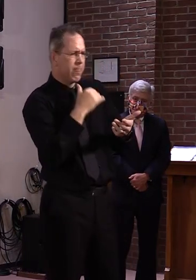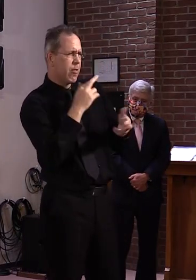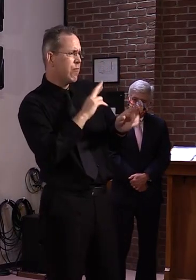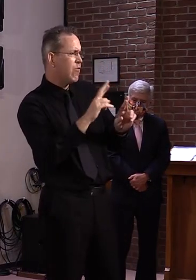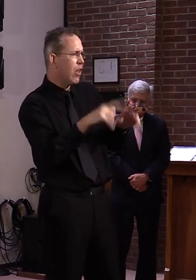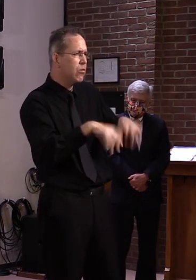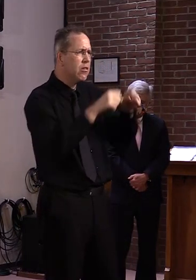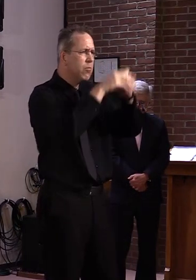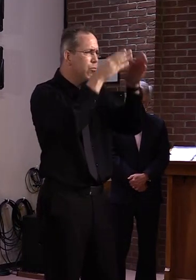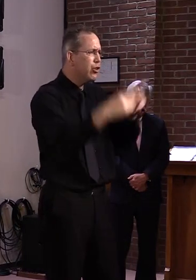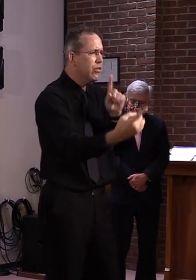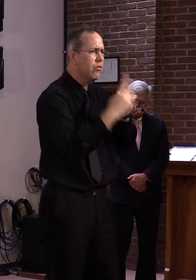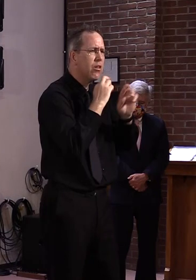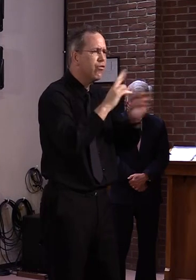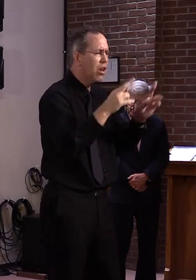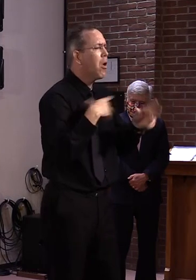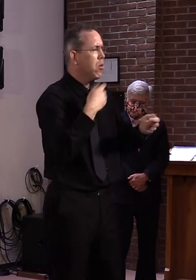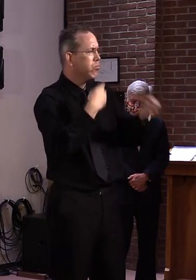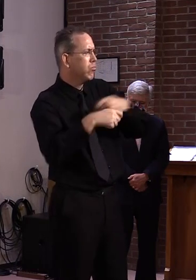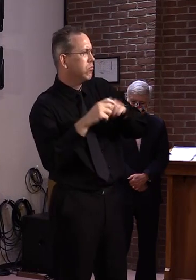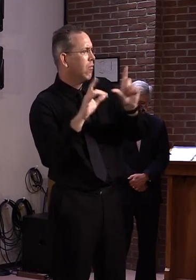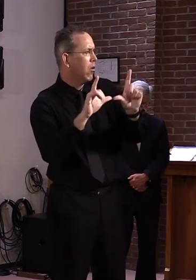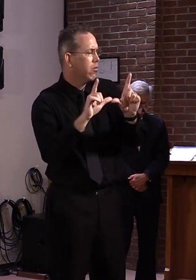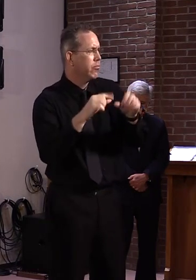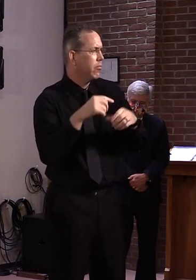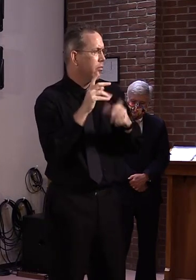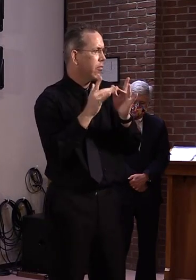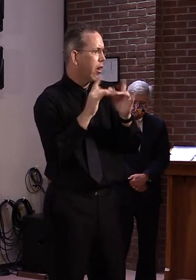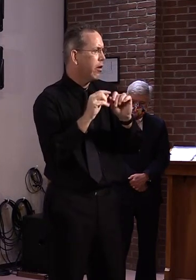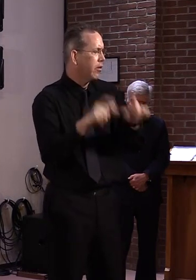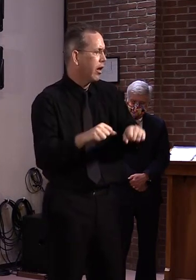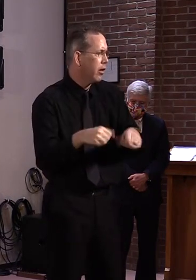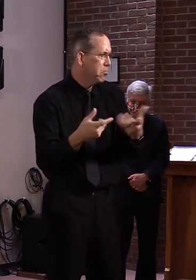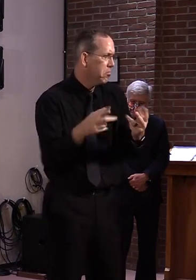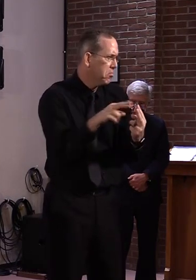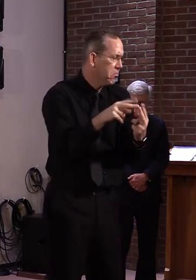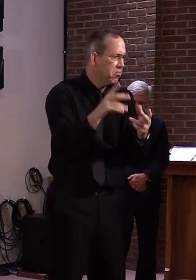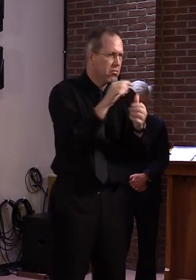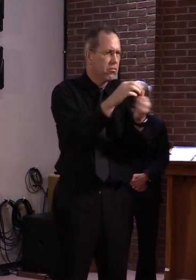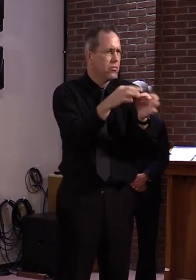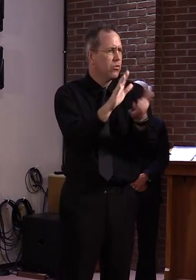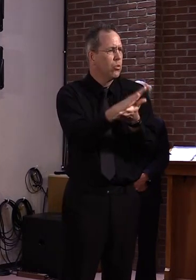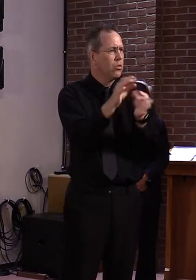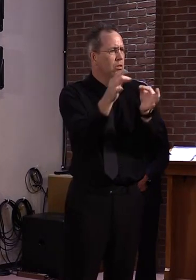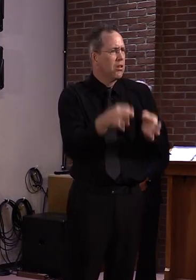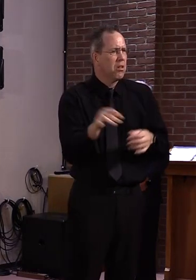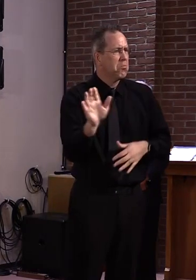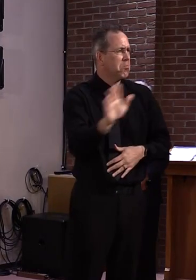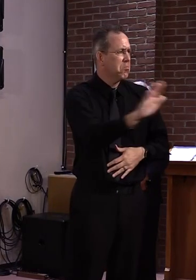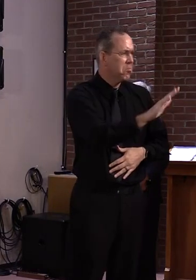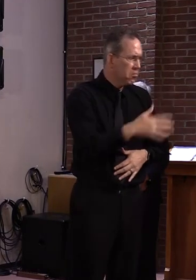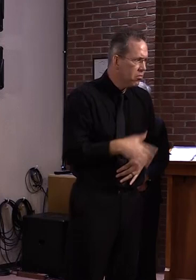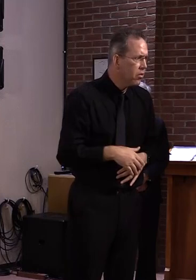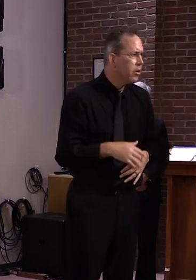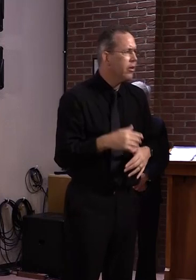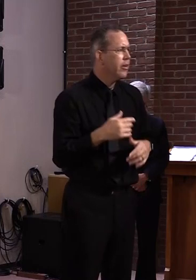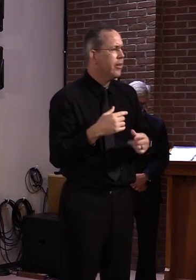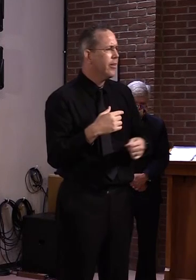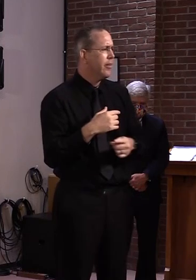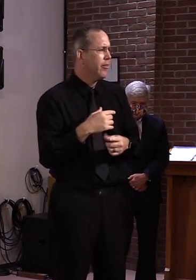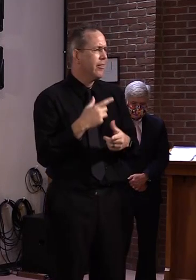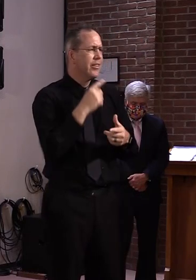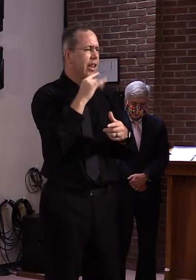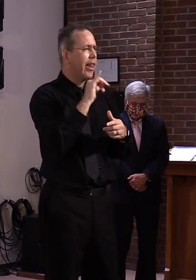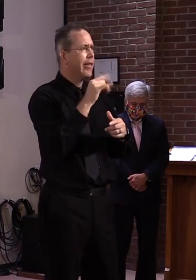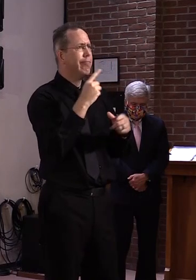that. So it's been very uneven. think statewide it's certainly been different than typical summer programming. But I would also say that, you know, summer